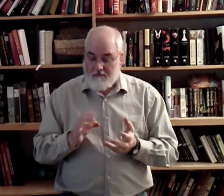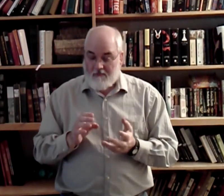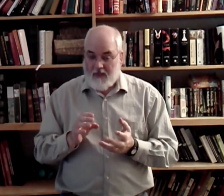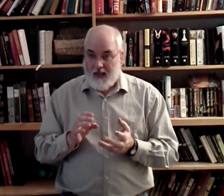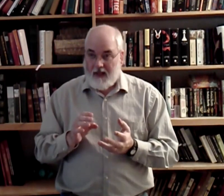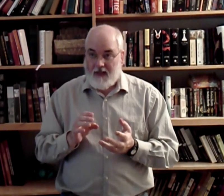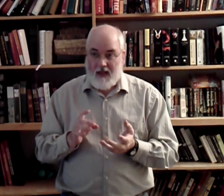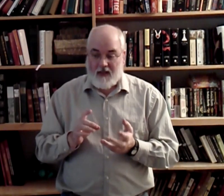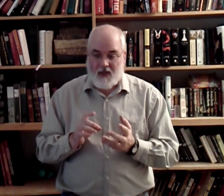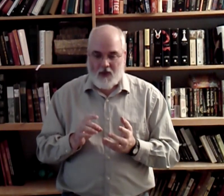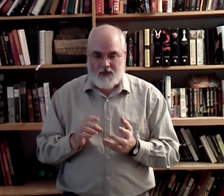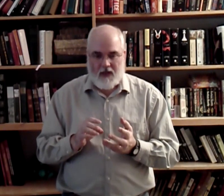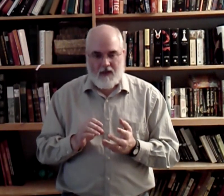I think taking is the only new sign there.